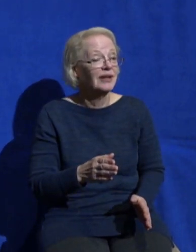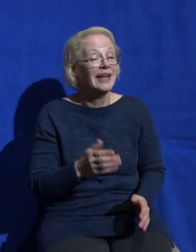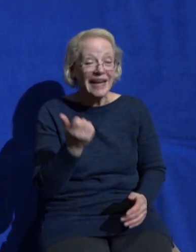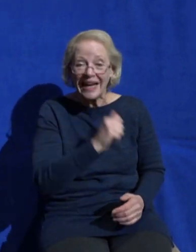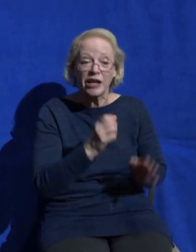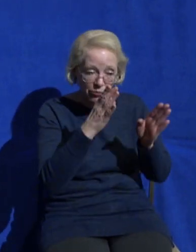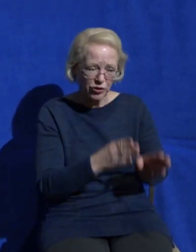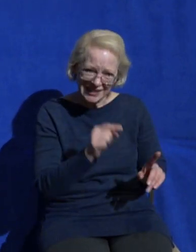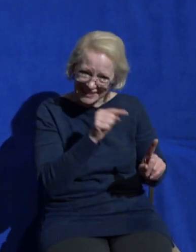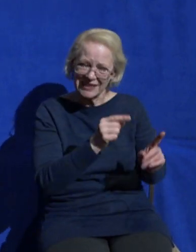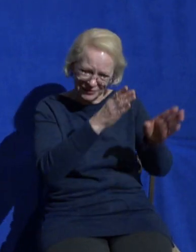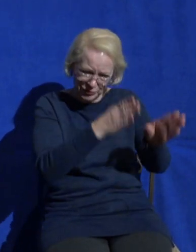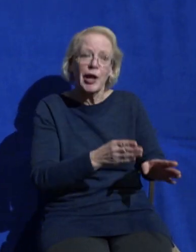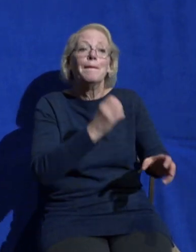with God your creator